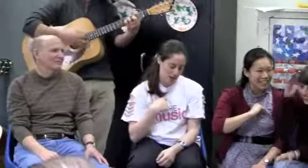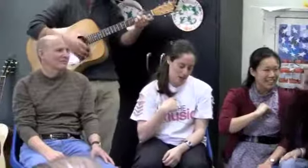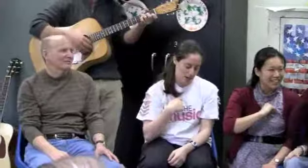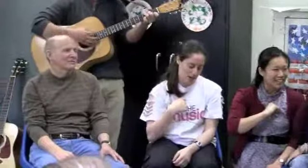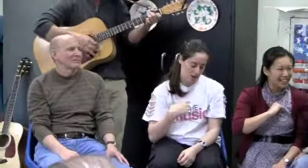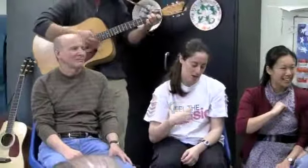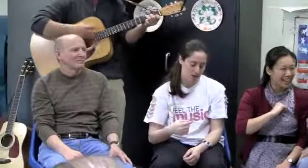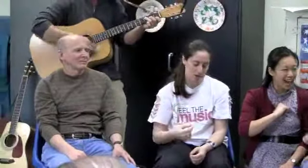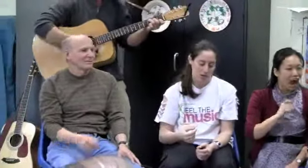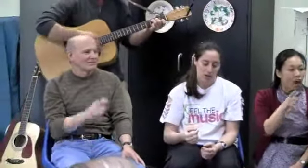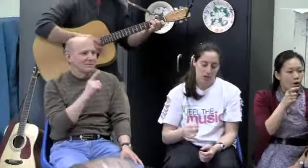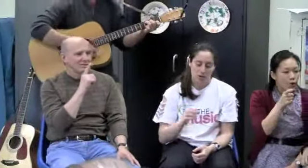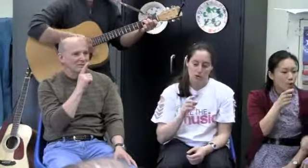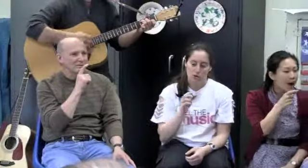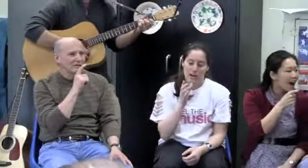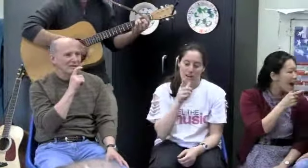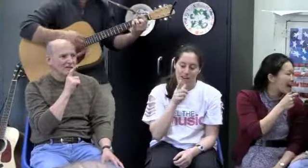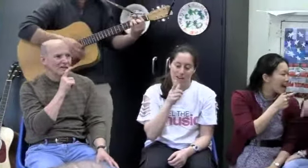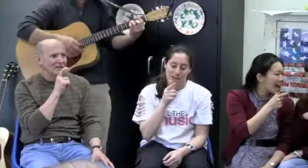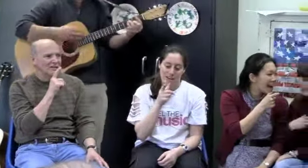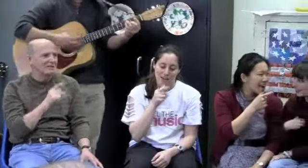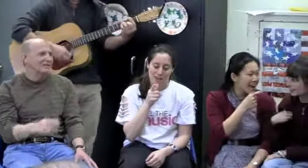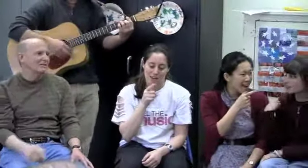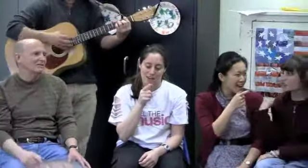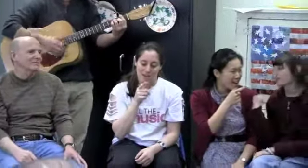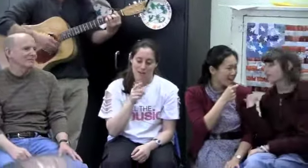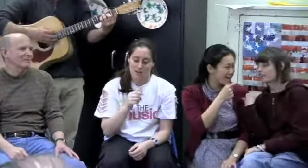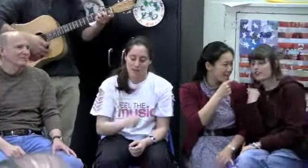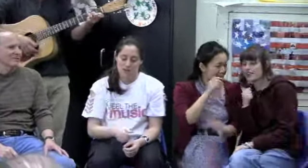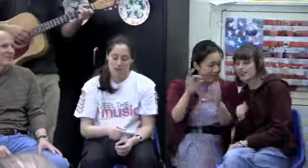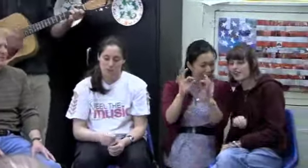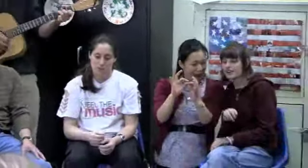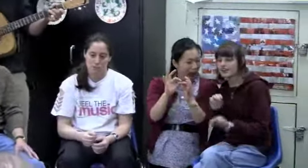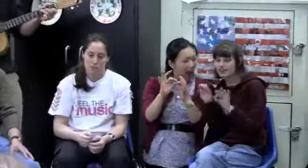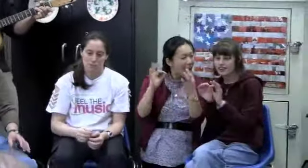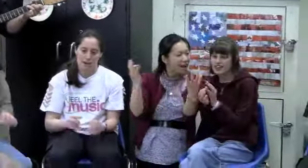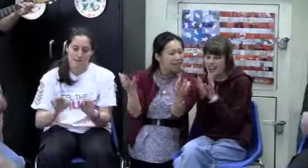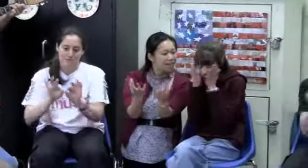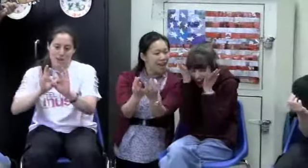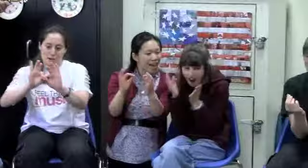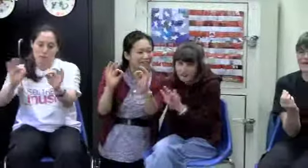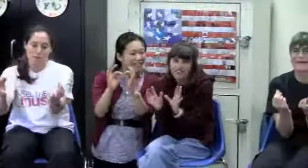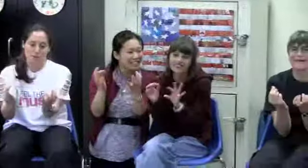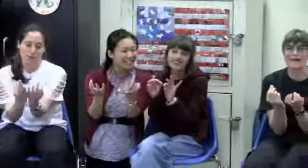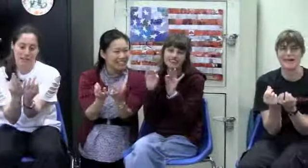who I am, my family.